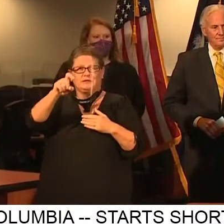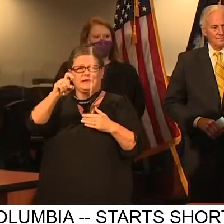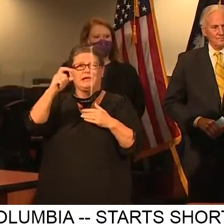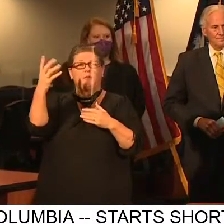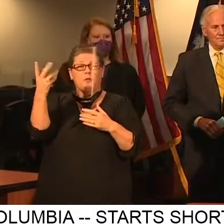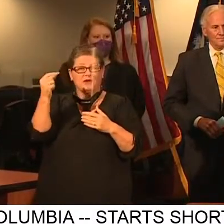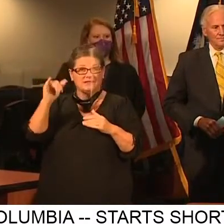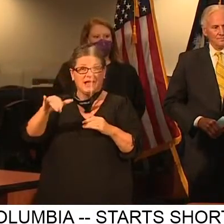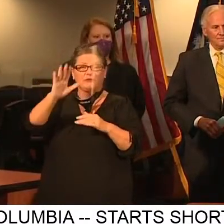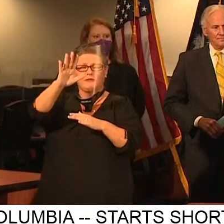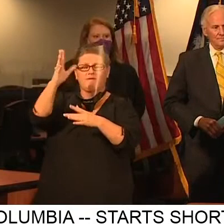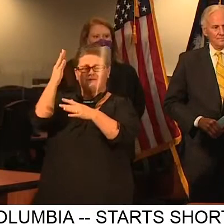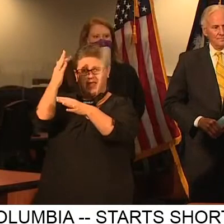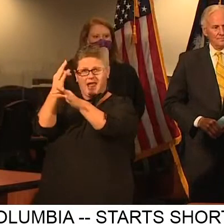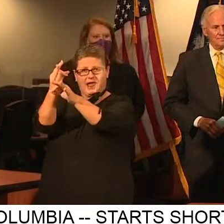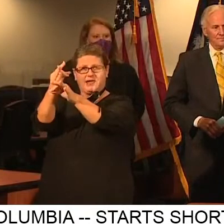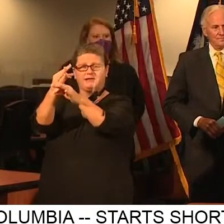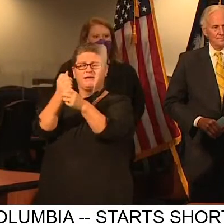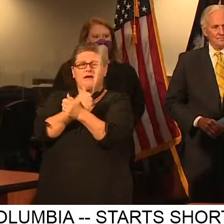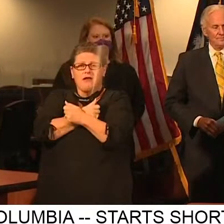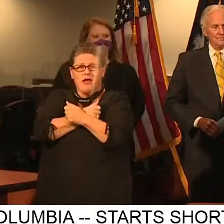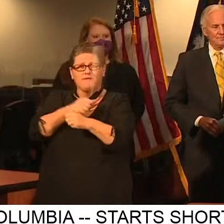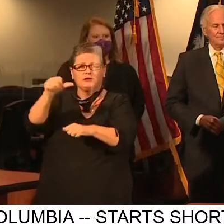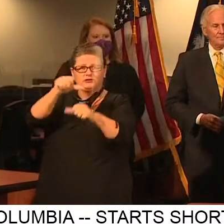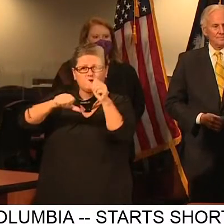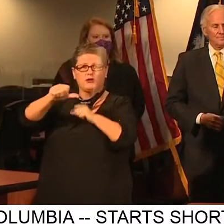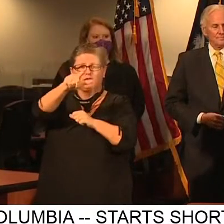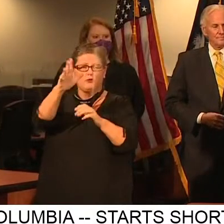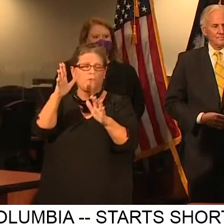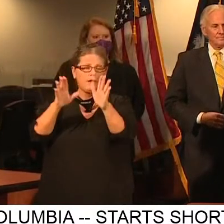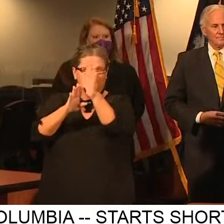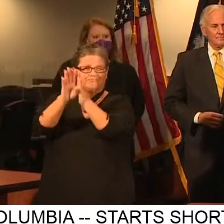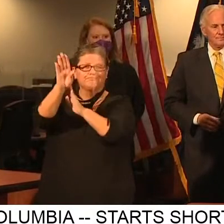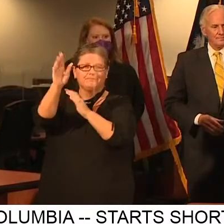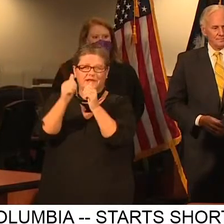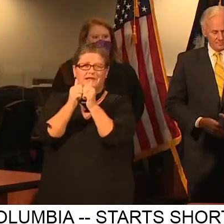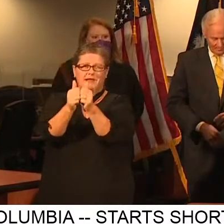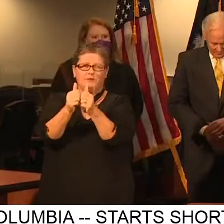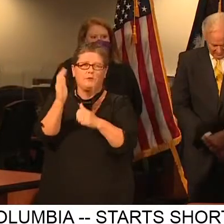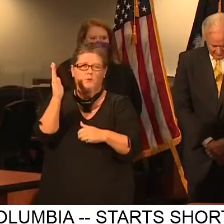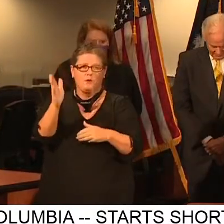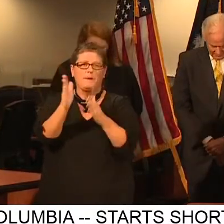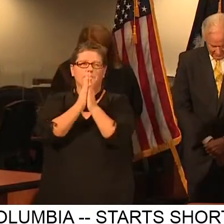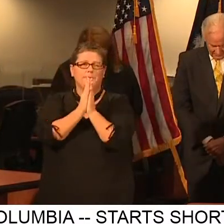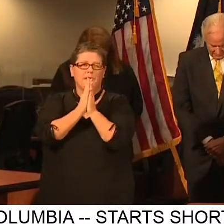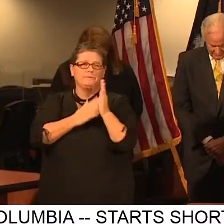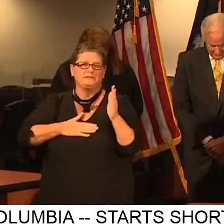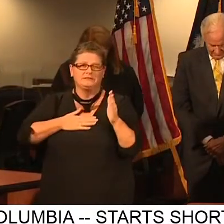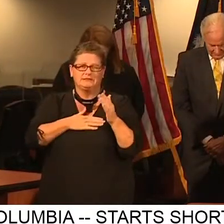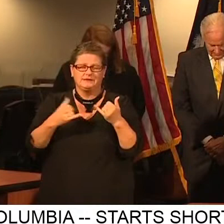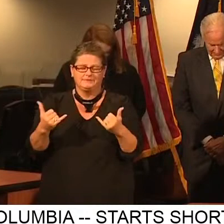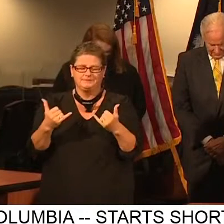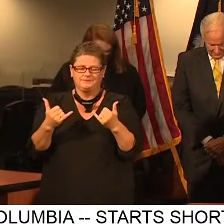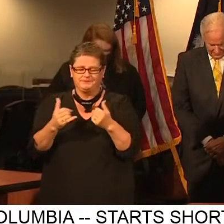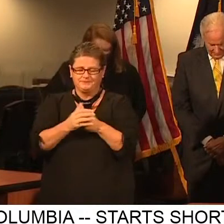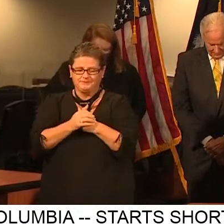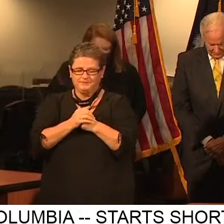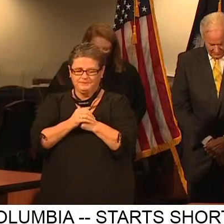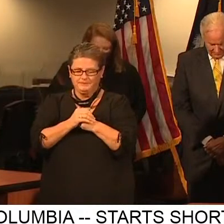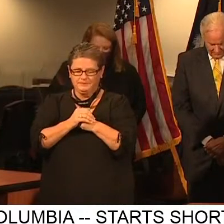continue to love one another, and we will persevere together. Let us pray if you are a praying person. Pray with me, please.